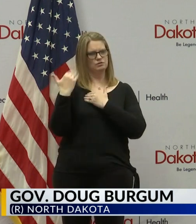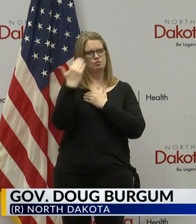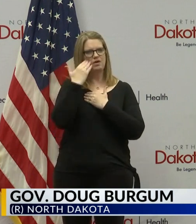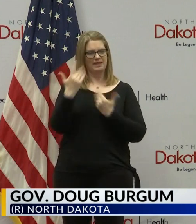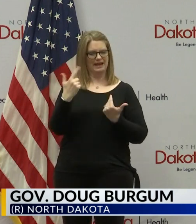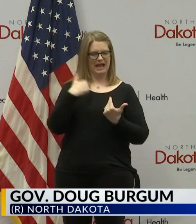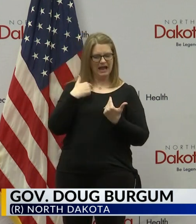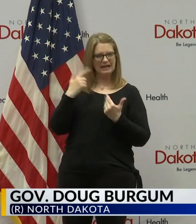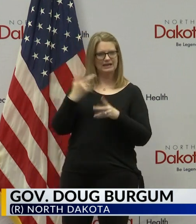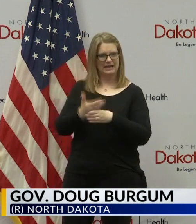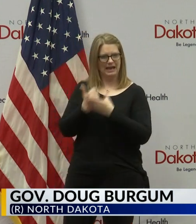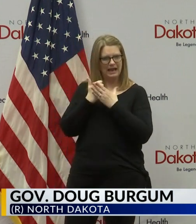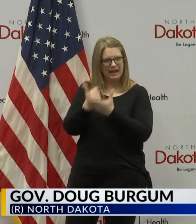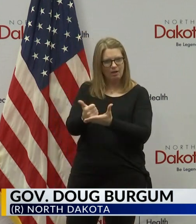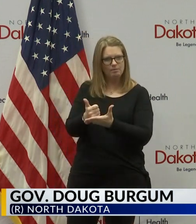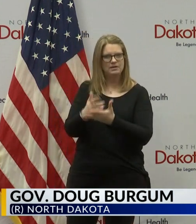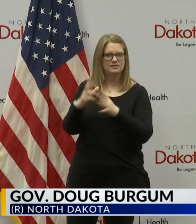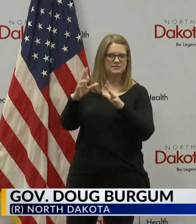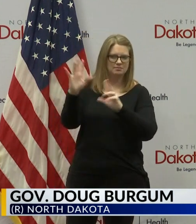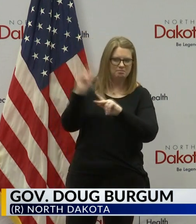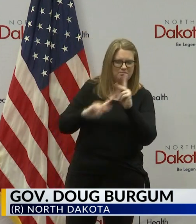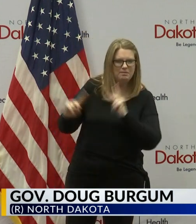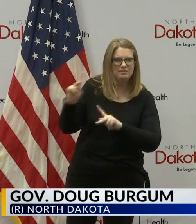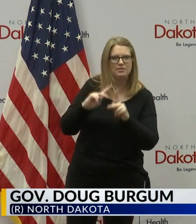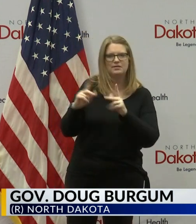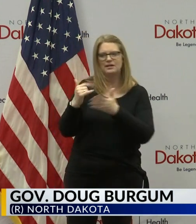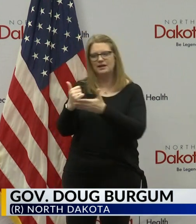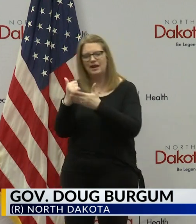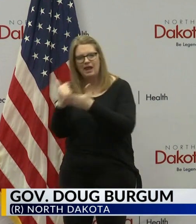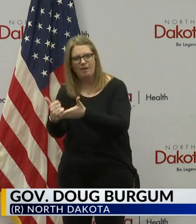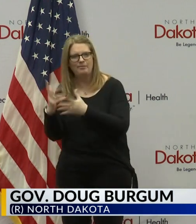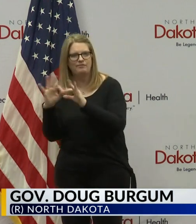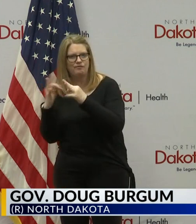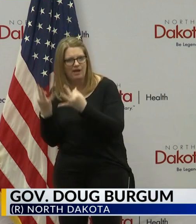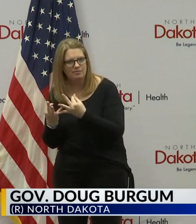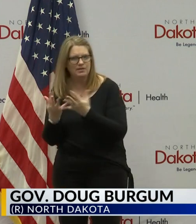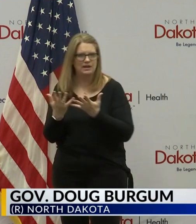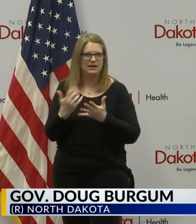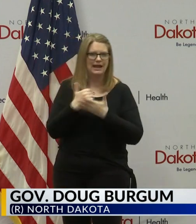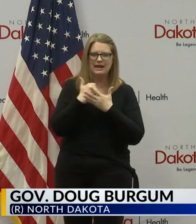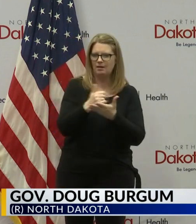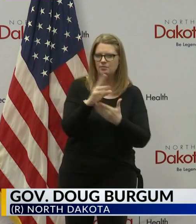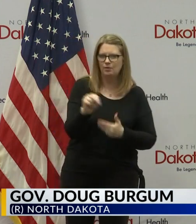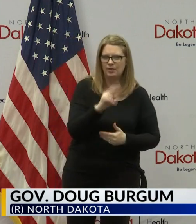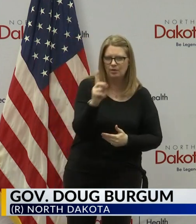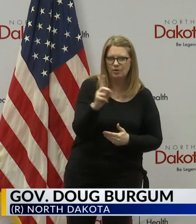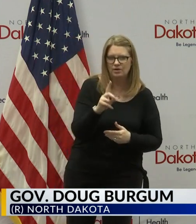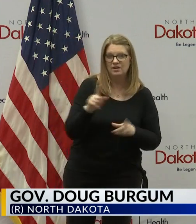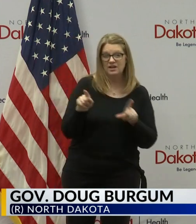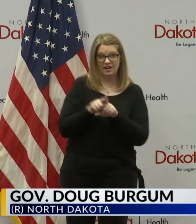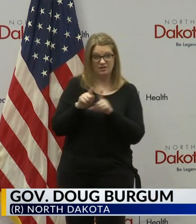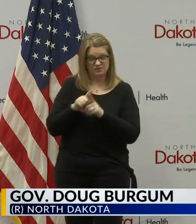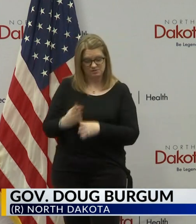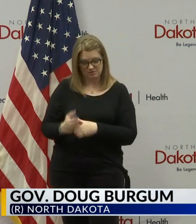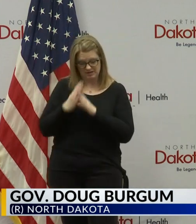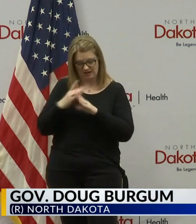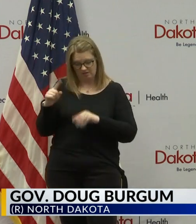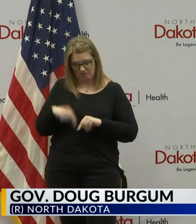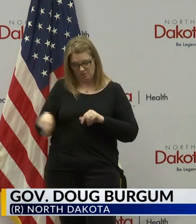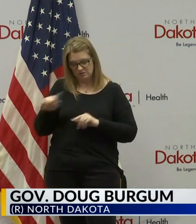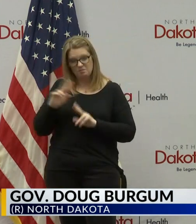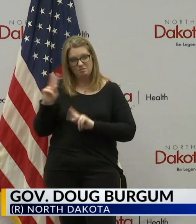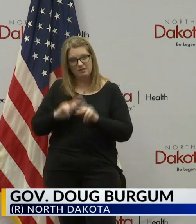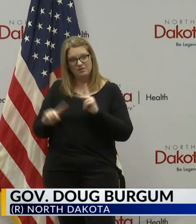family, and to society. They can help keep North Dakota safe, particularly those who are most vulnerable that we're working every day